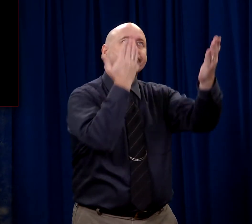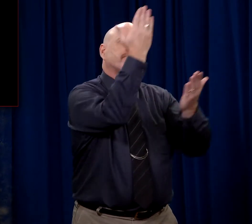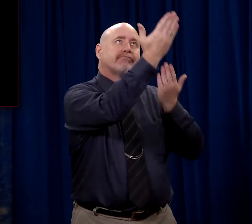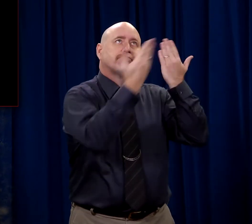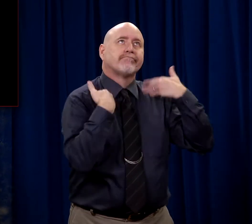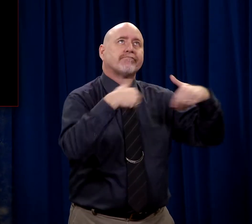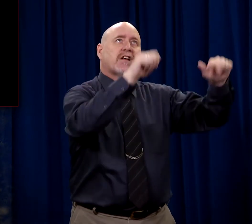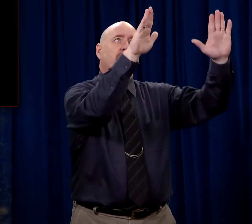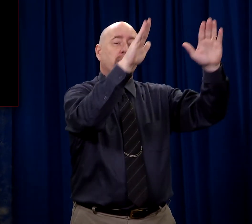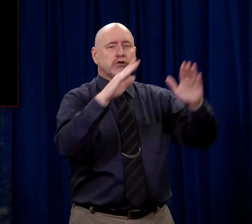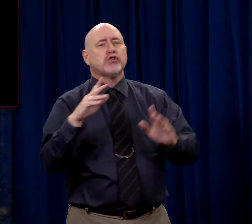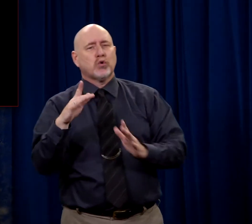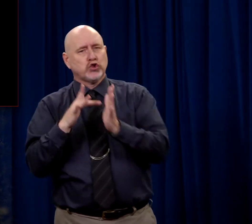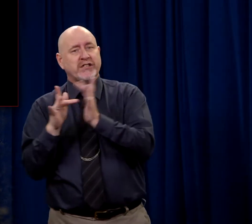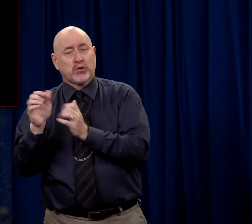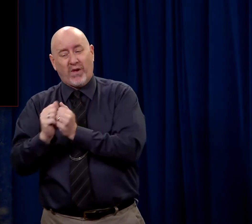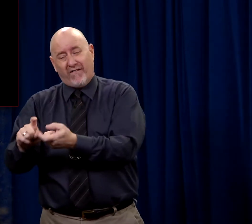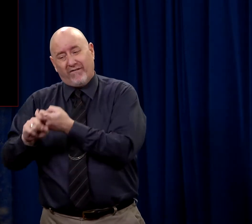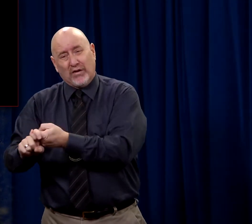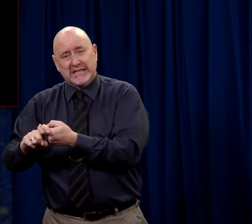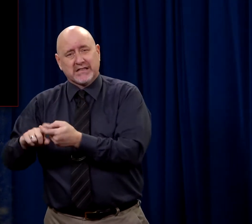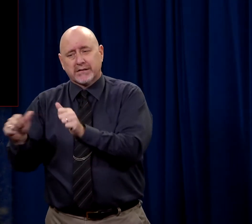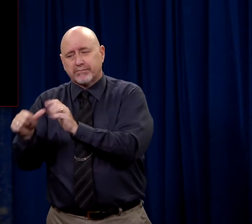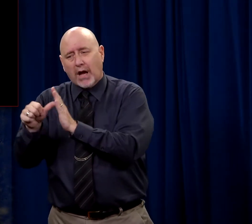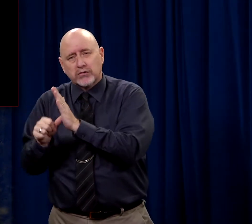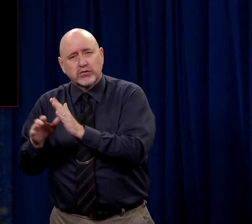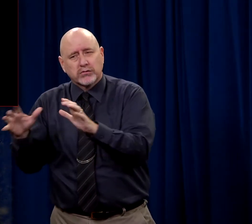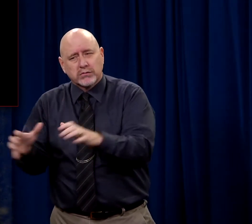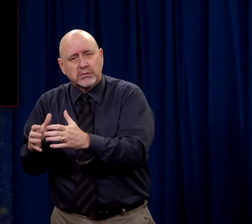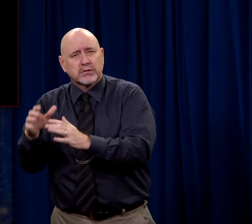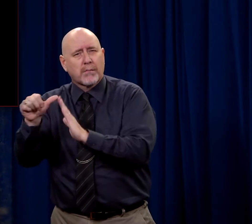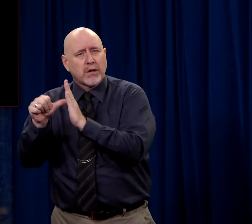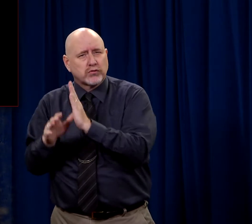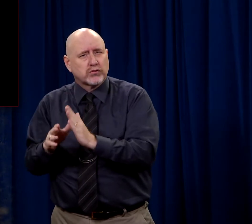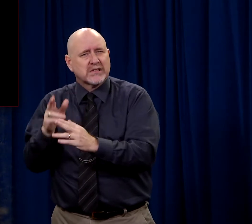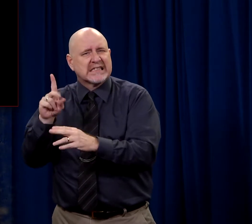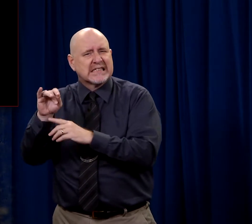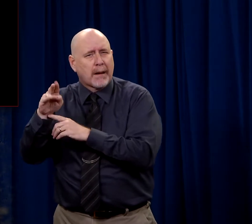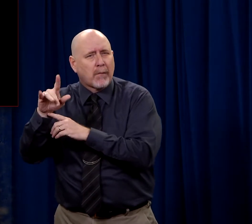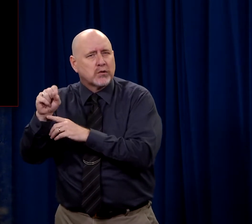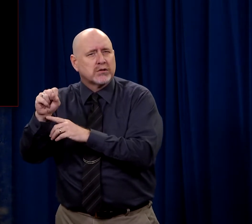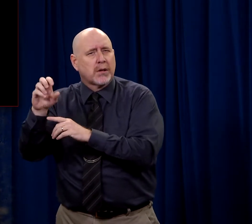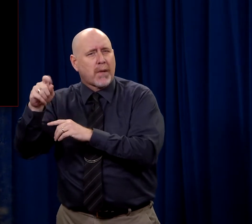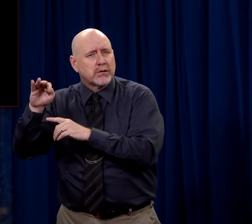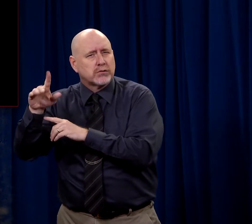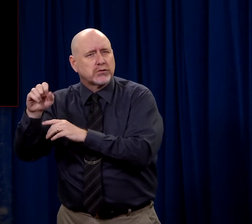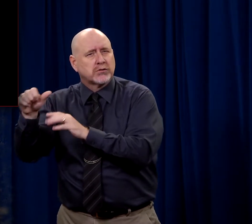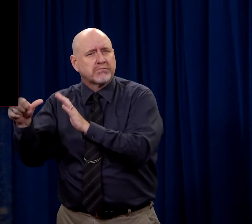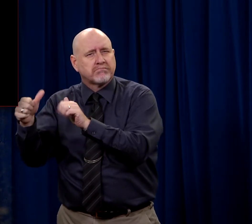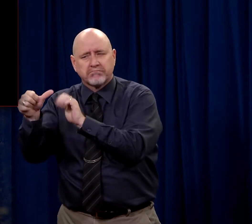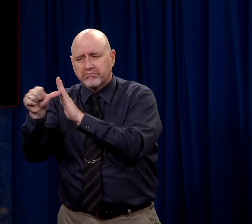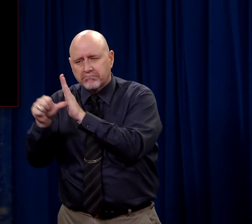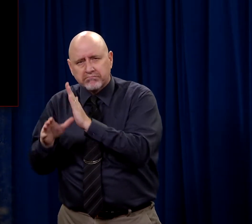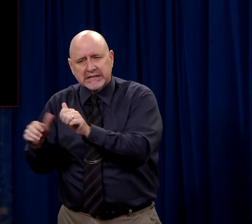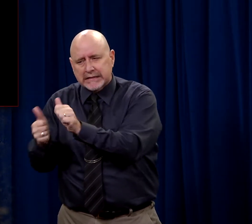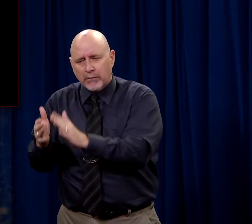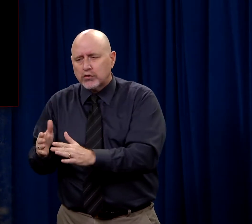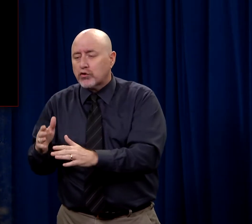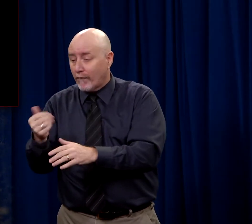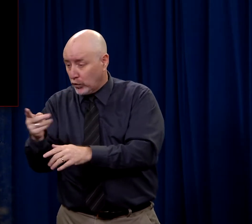And Jesus wanted to eat the Passover with His closest associates, His friends called the apostles, the disciples. And so He sent a couple of them